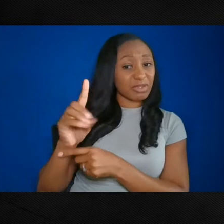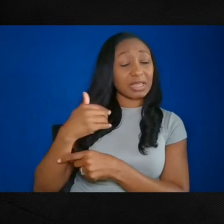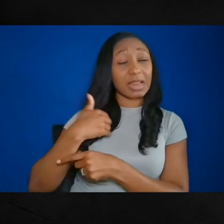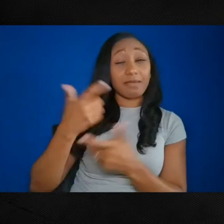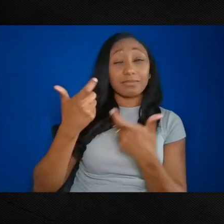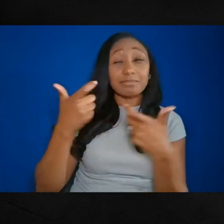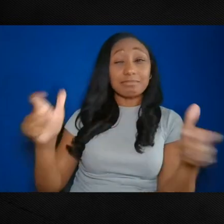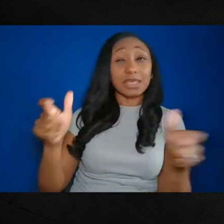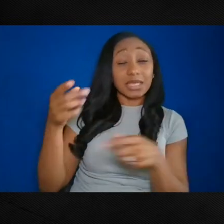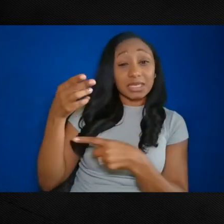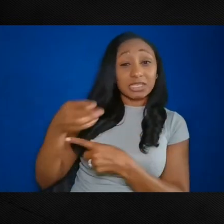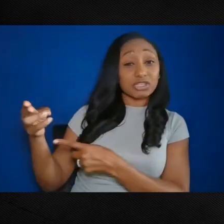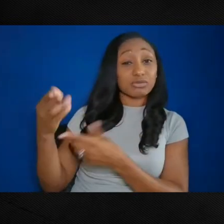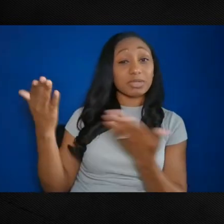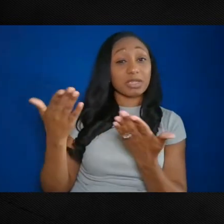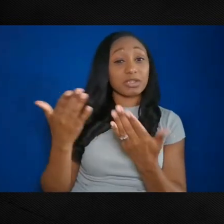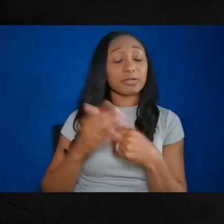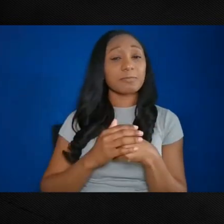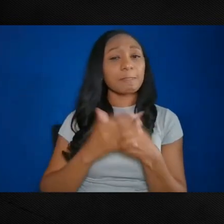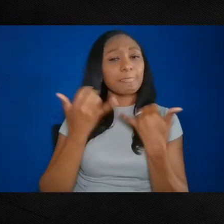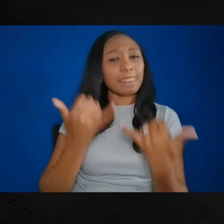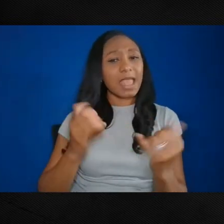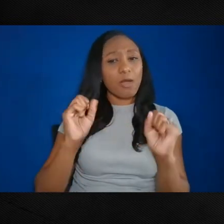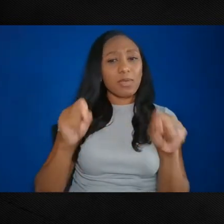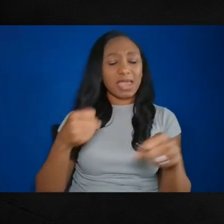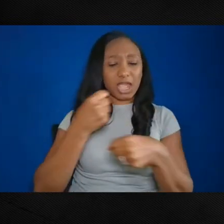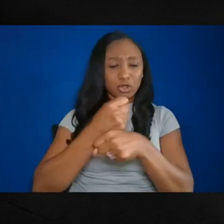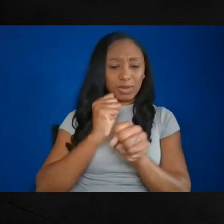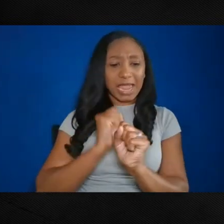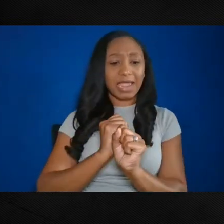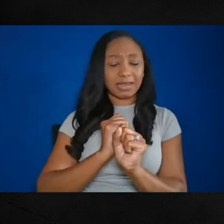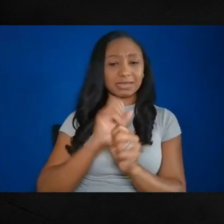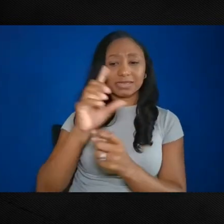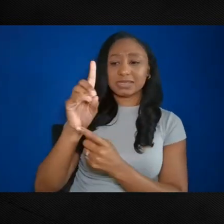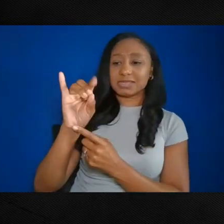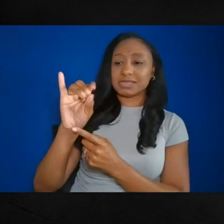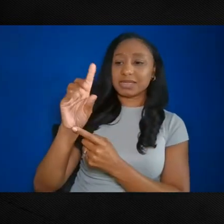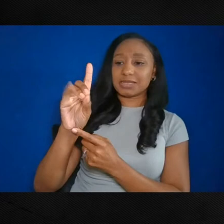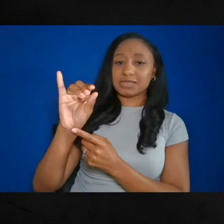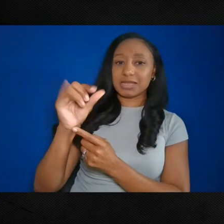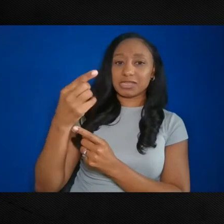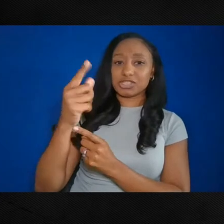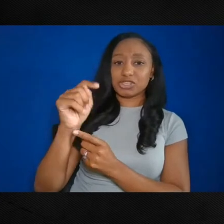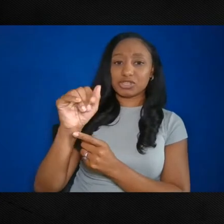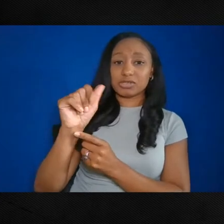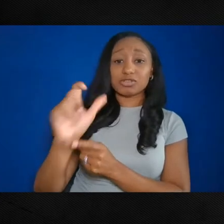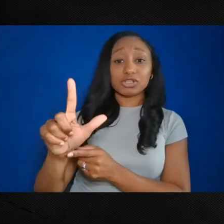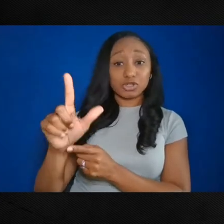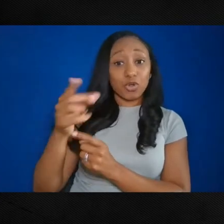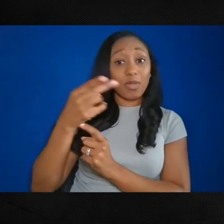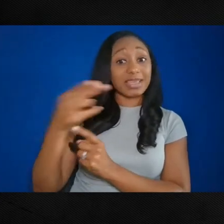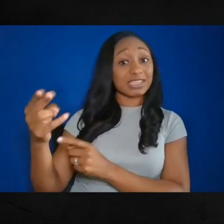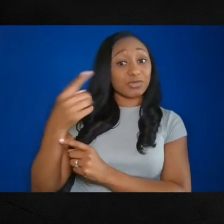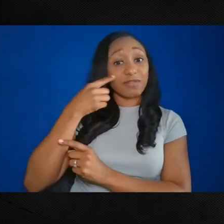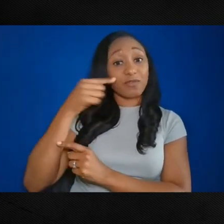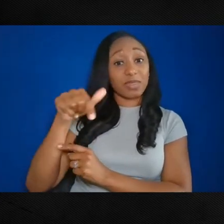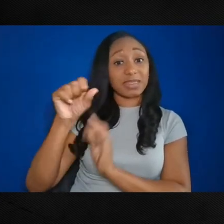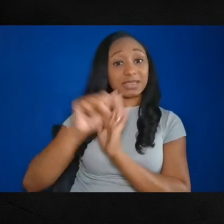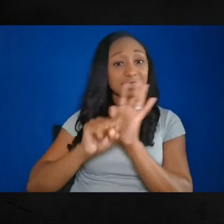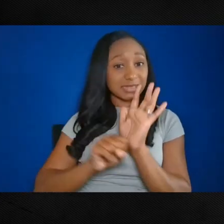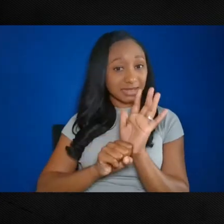pieces forming a digital picture of our state as a part of the U.S. 250th anniversary in